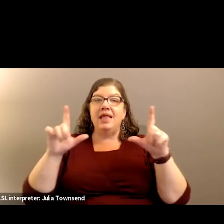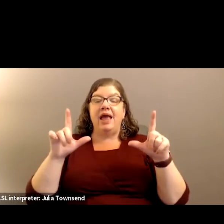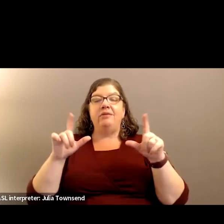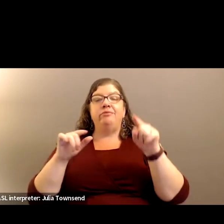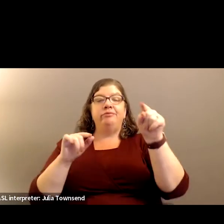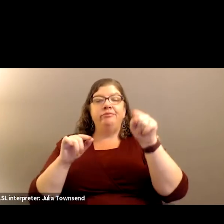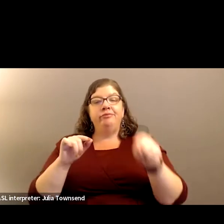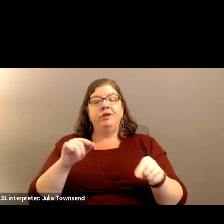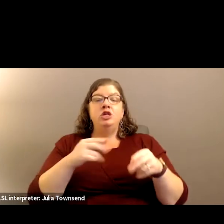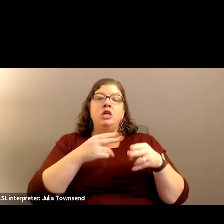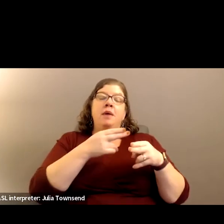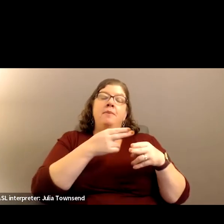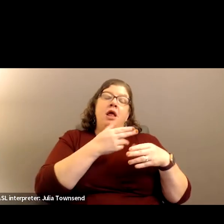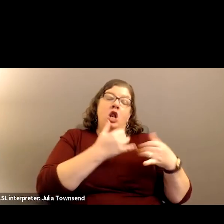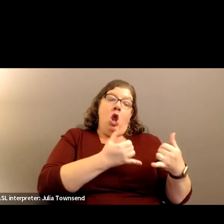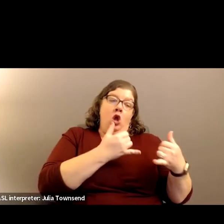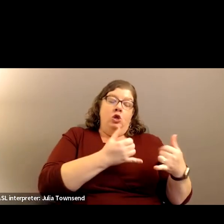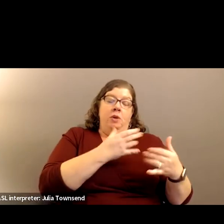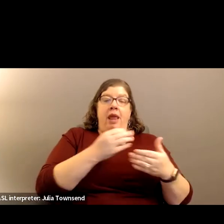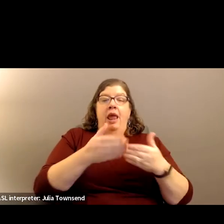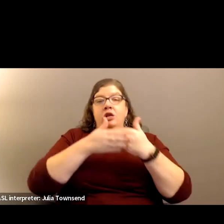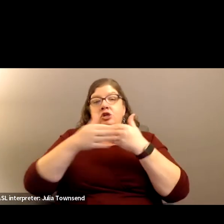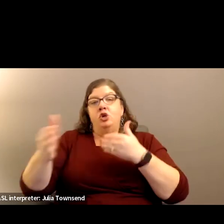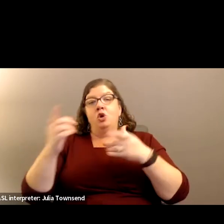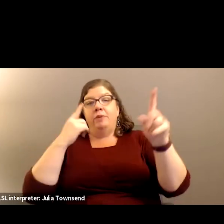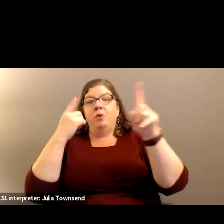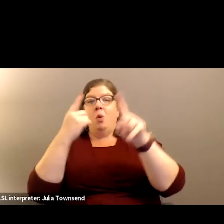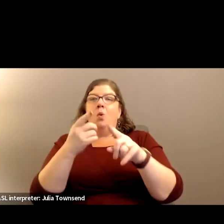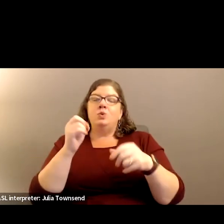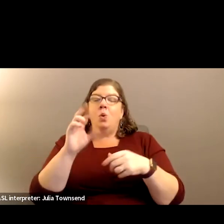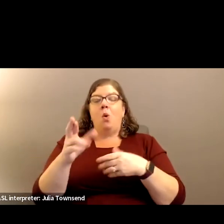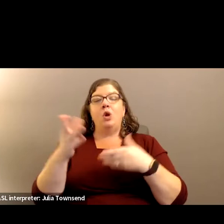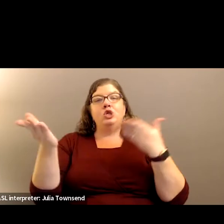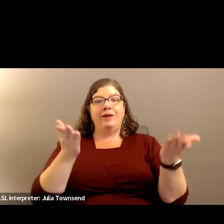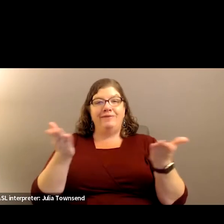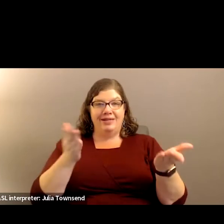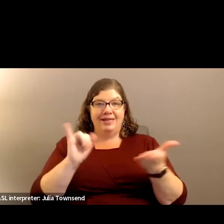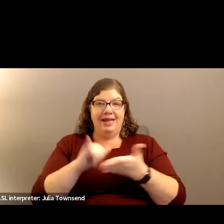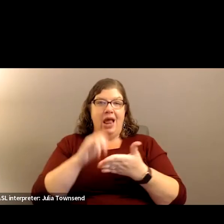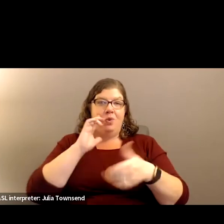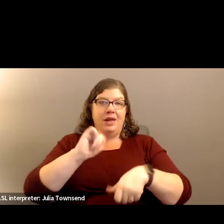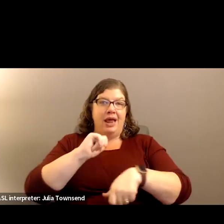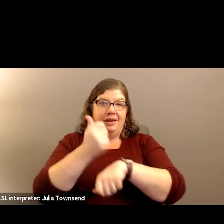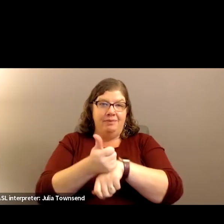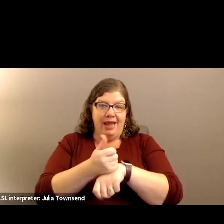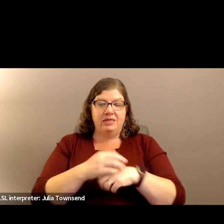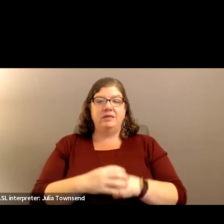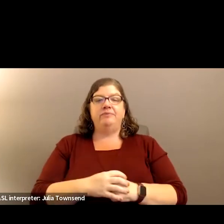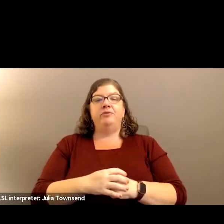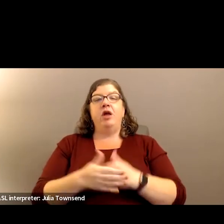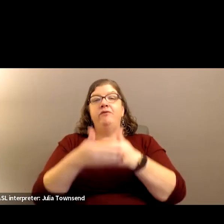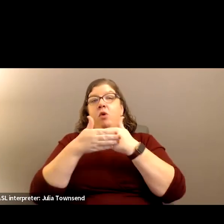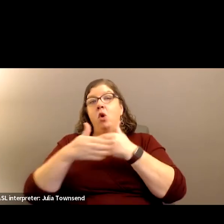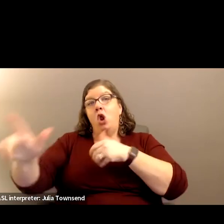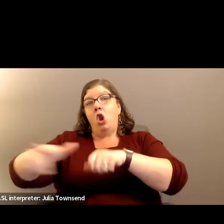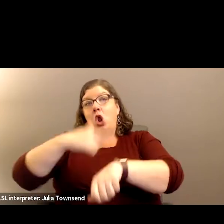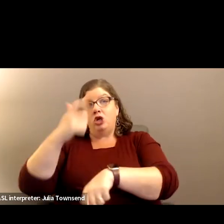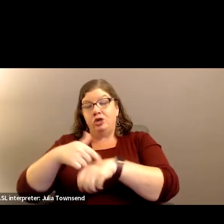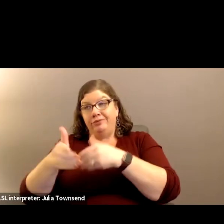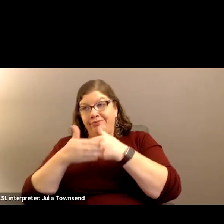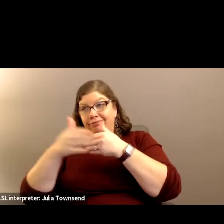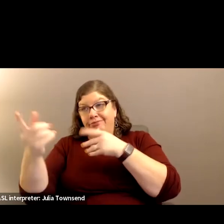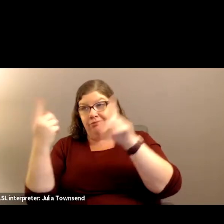long-term and short-term goals or services that I would like in place. So long-term ideally